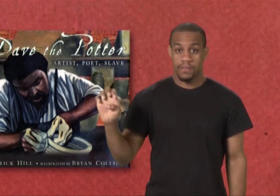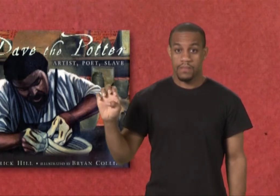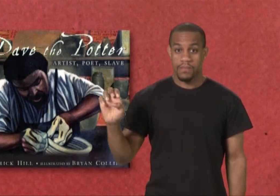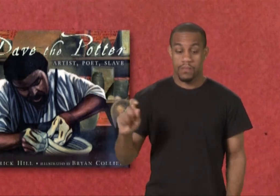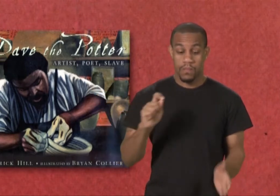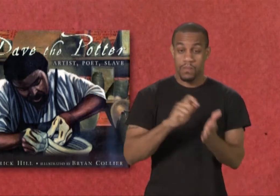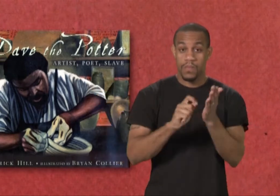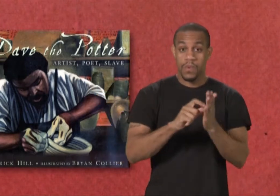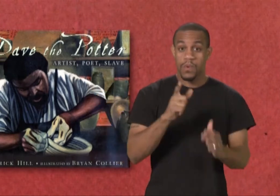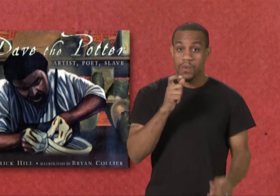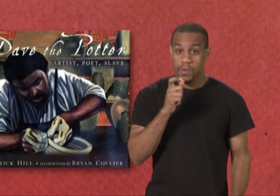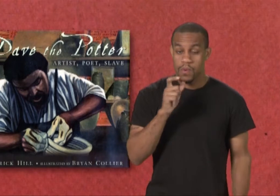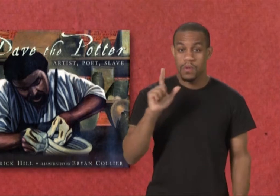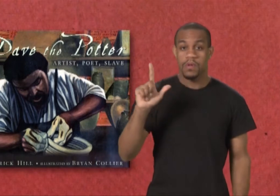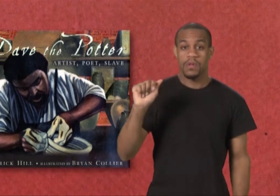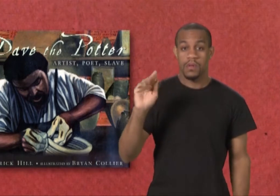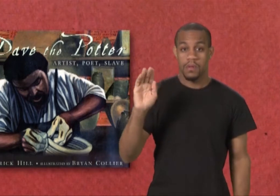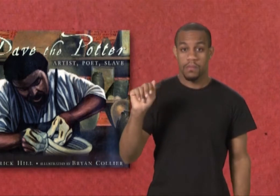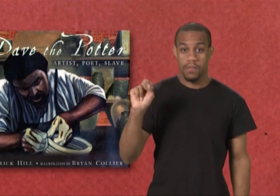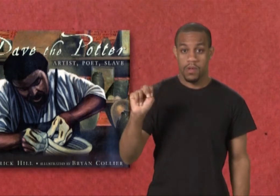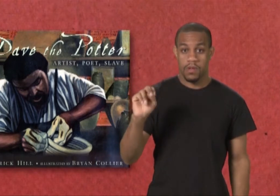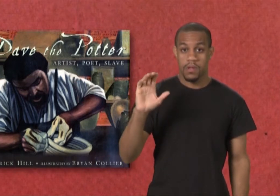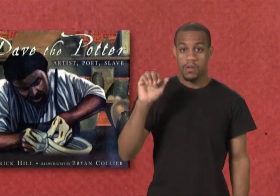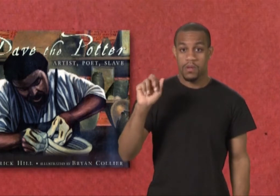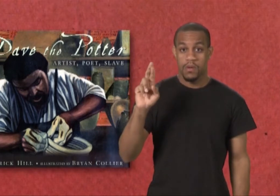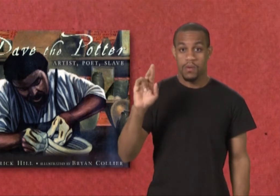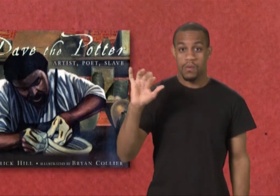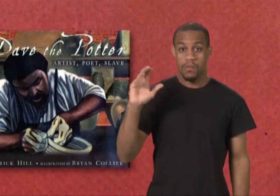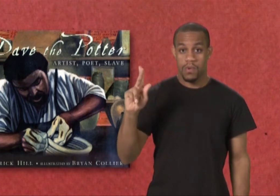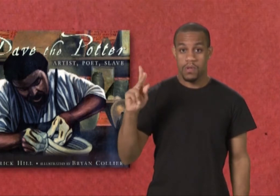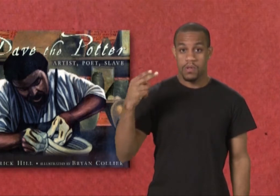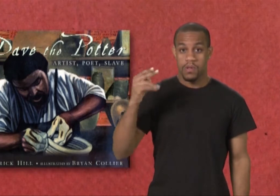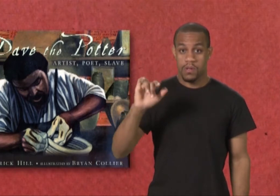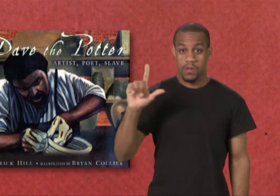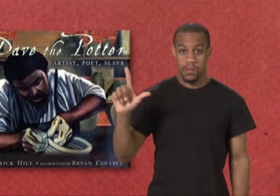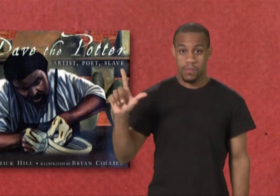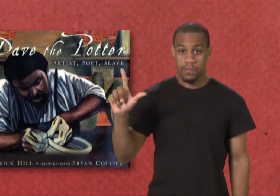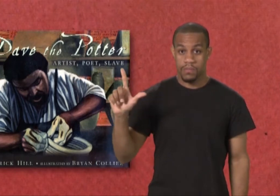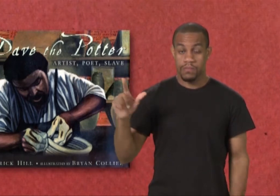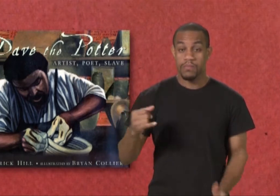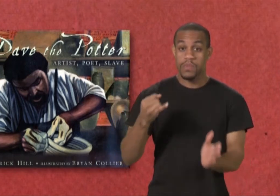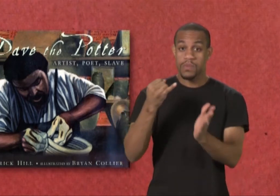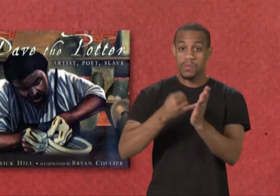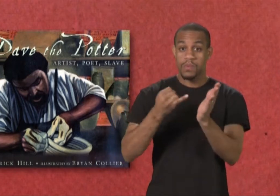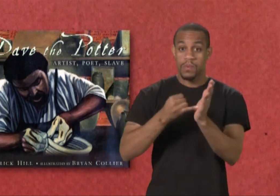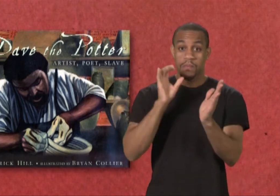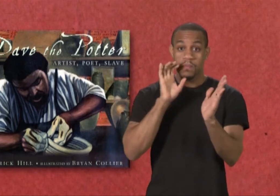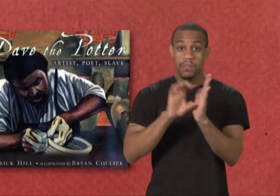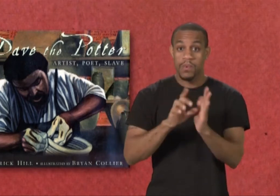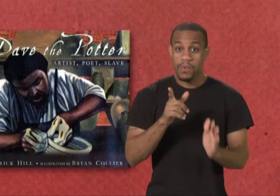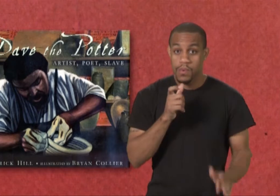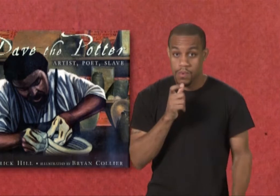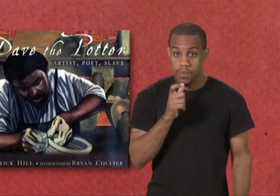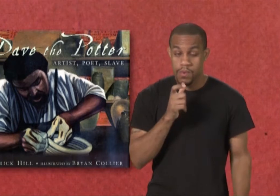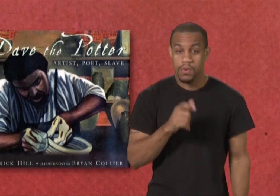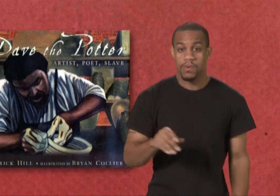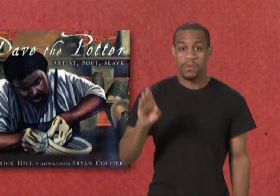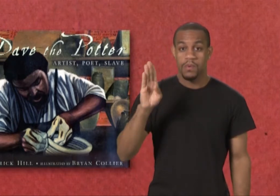Carrick Hill, illustrated by